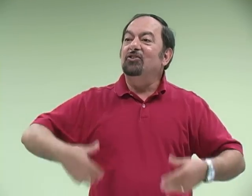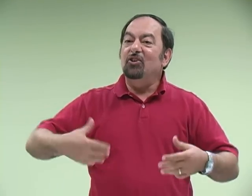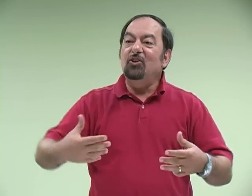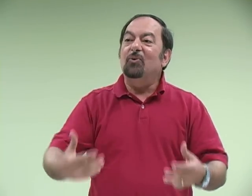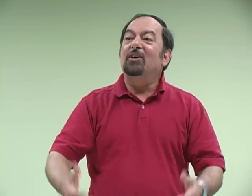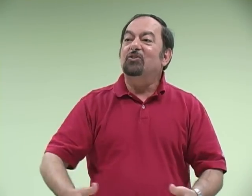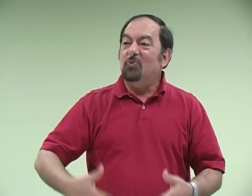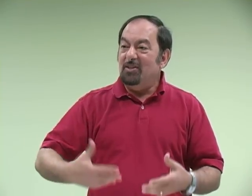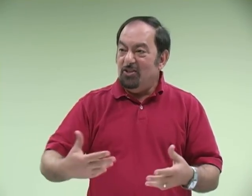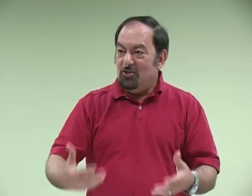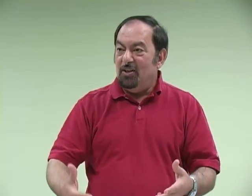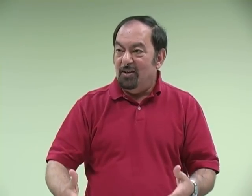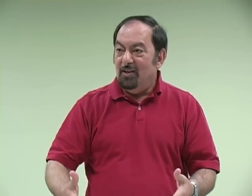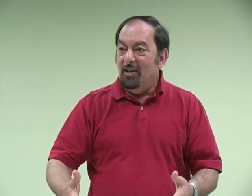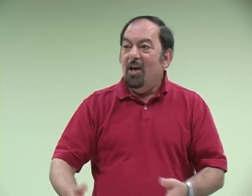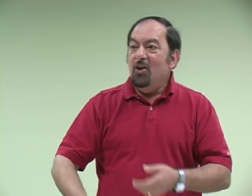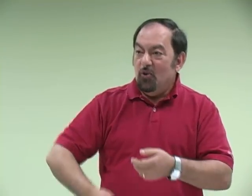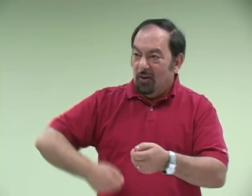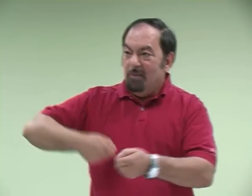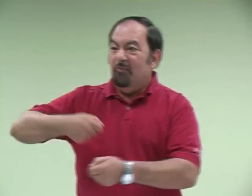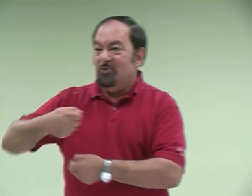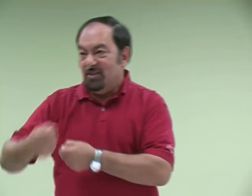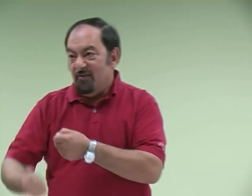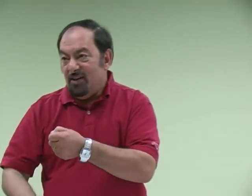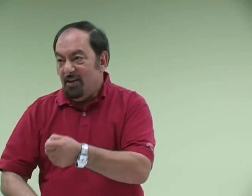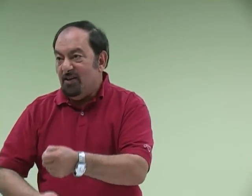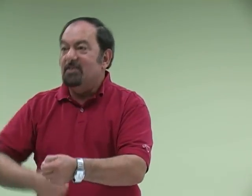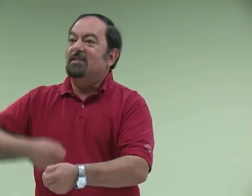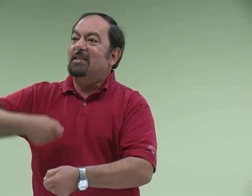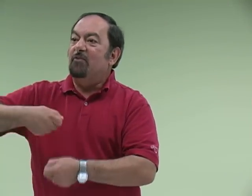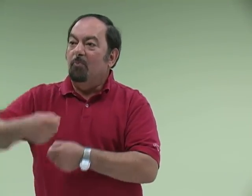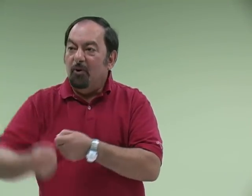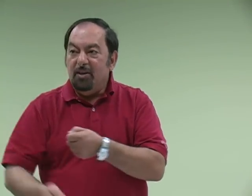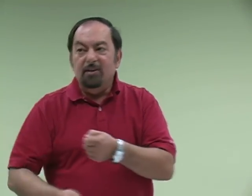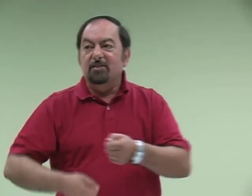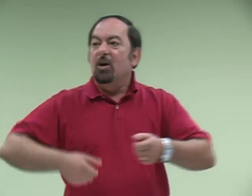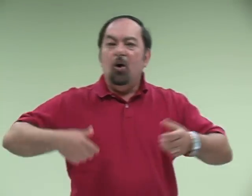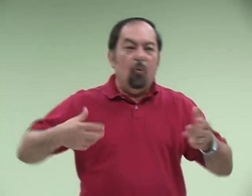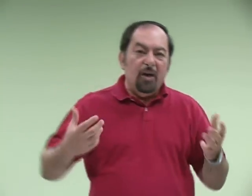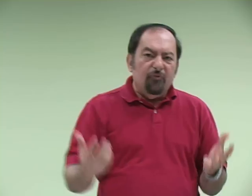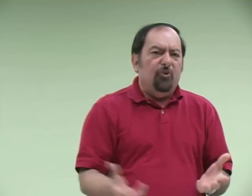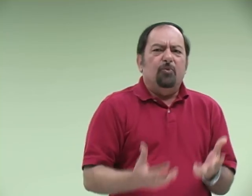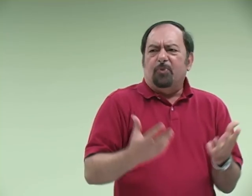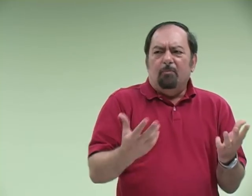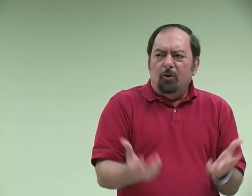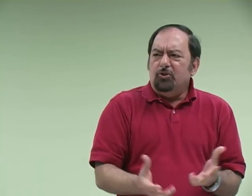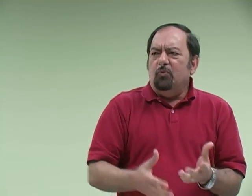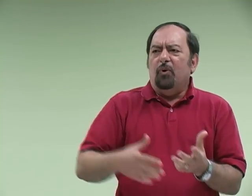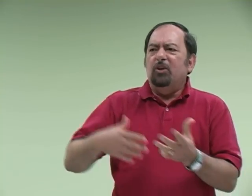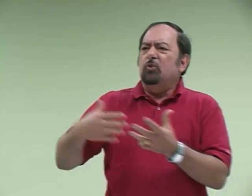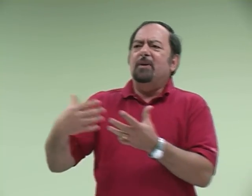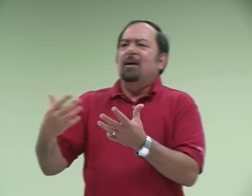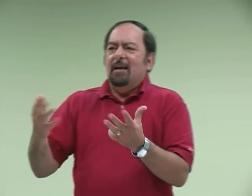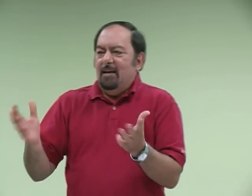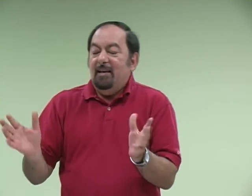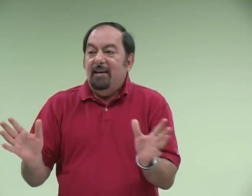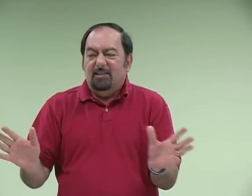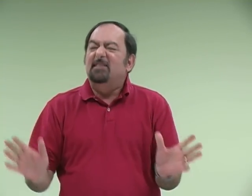continue in her tradition. Your labor for seven years and seven more years, waiting for your promotion, waiting to be, it's